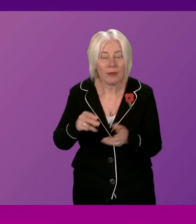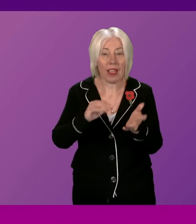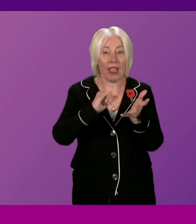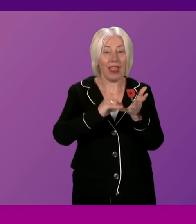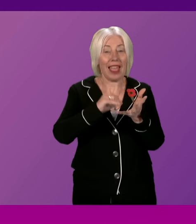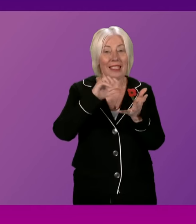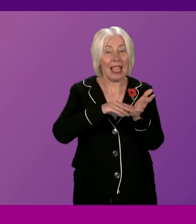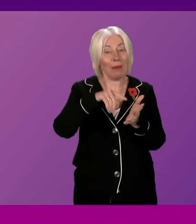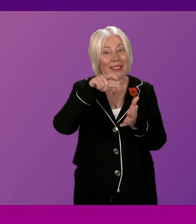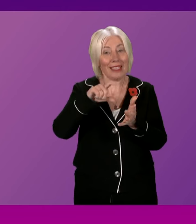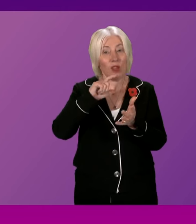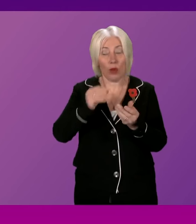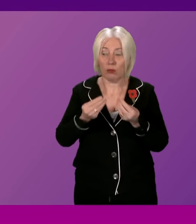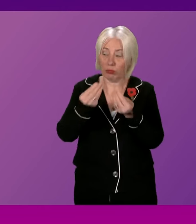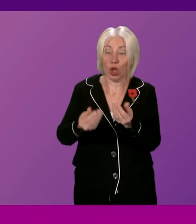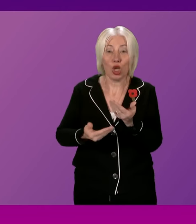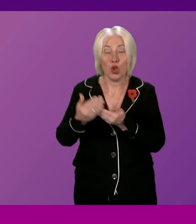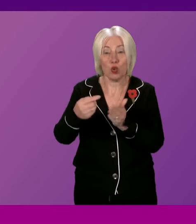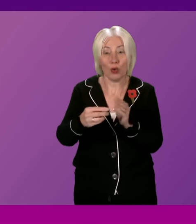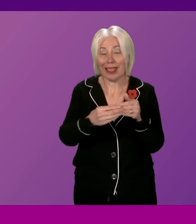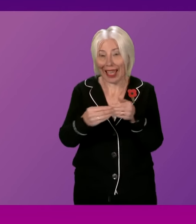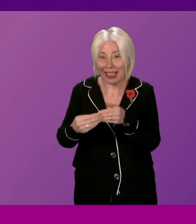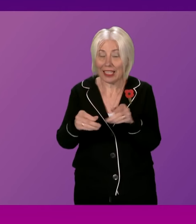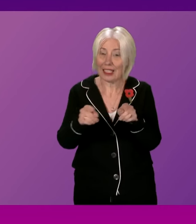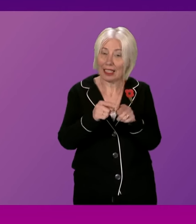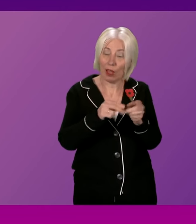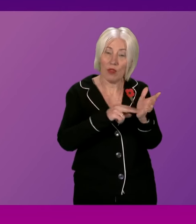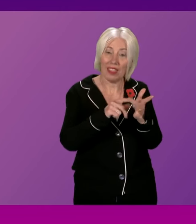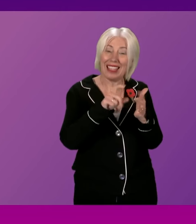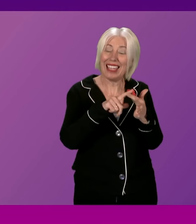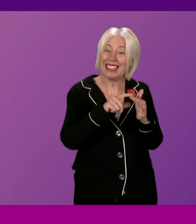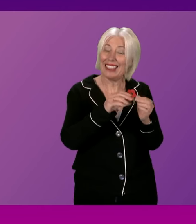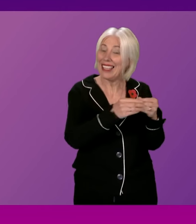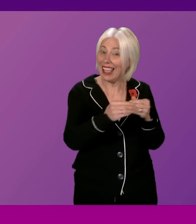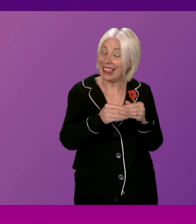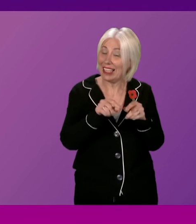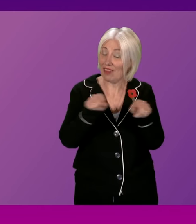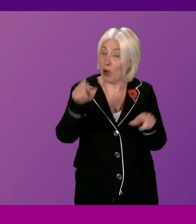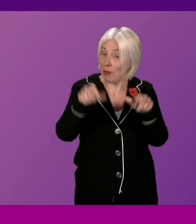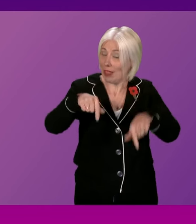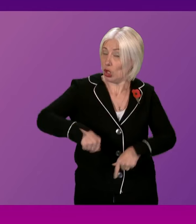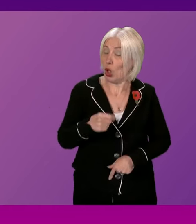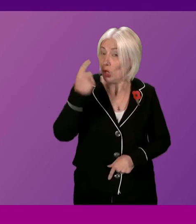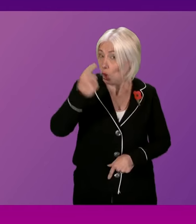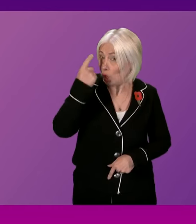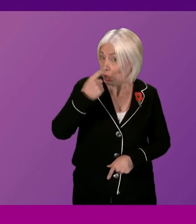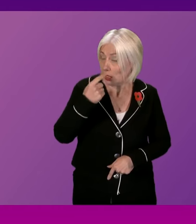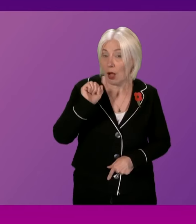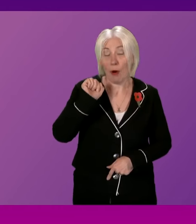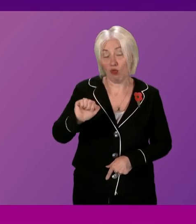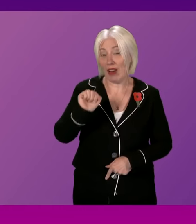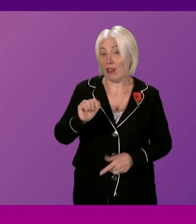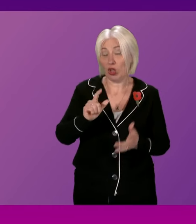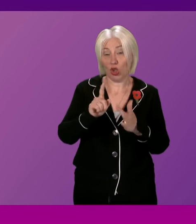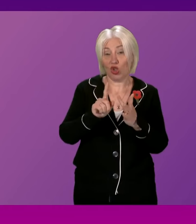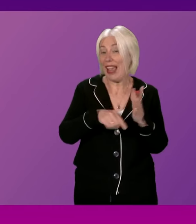recommendations aligned with NICE guidance for health boards in Scotland to consider. But I think the suggestion from Jackie Bailey is certainly one that we